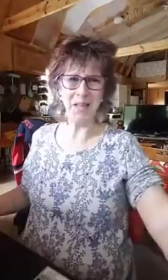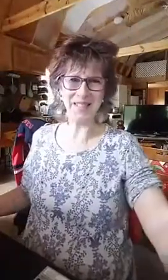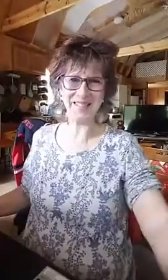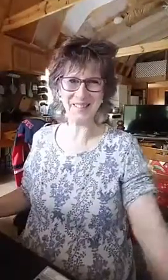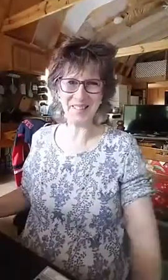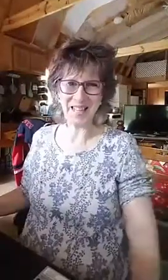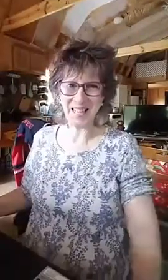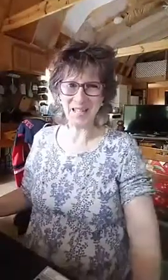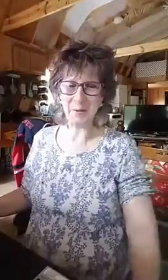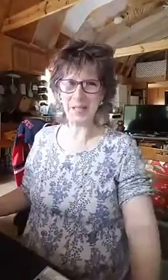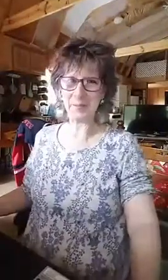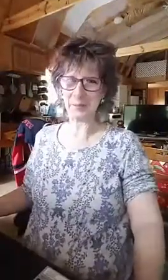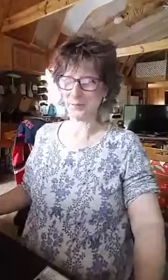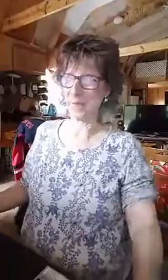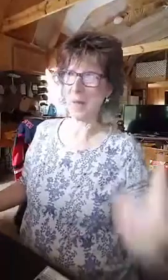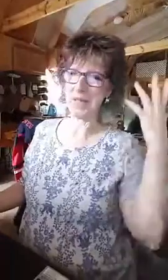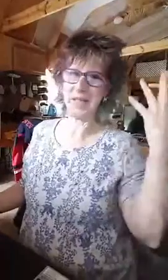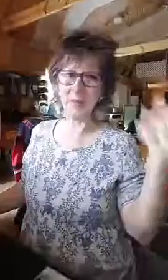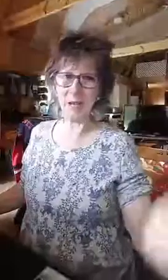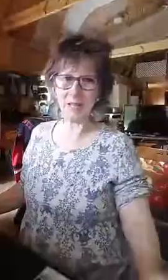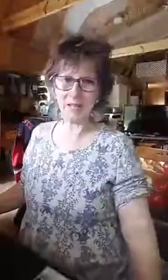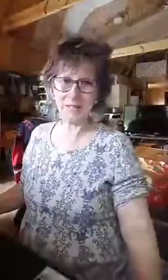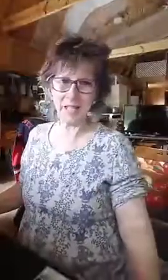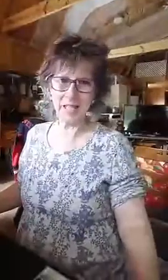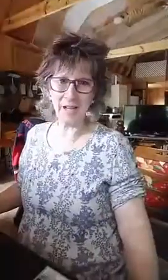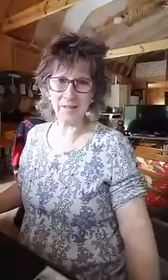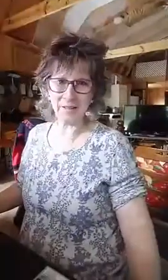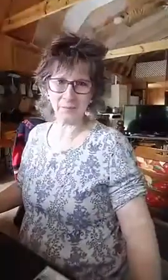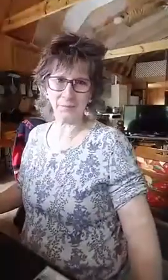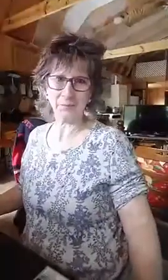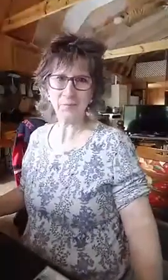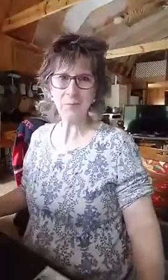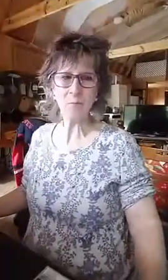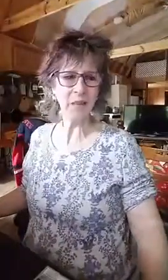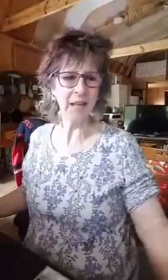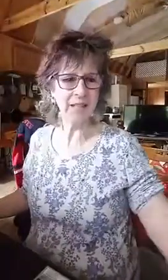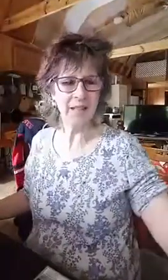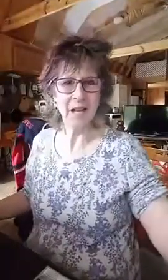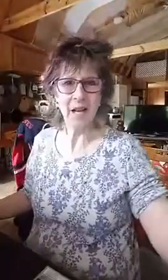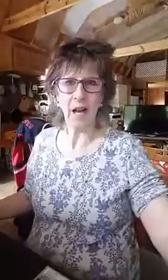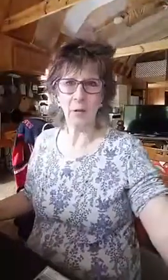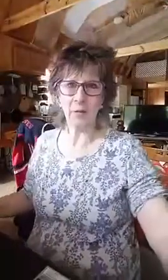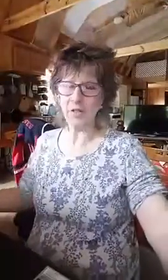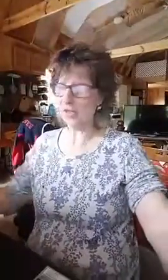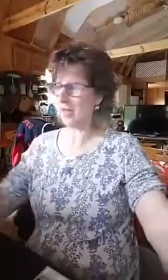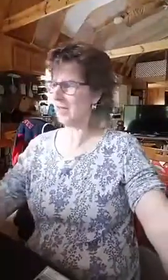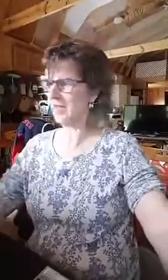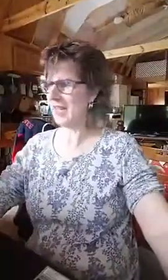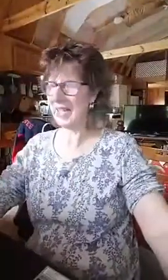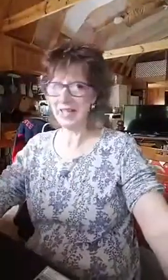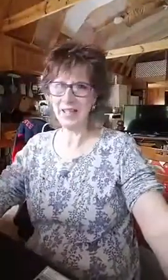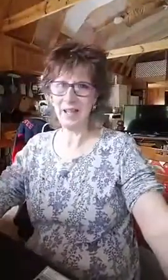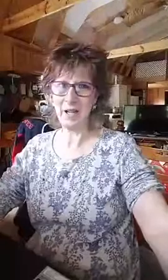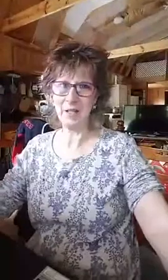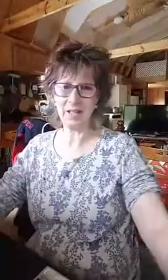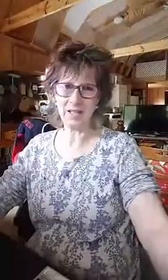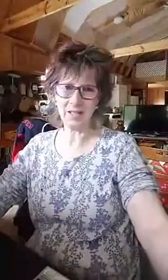Well, anyway, I'm sitting in my tiny house and I want to share today, I just got done